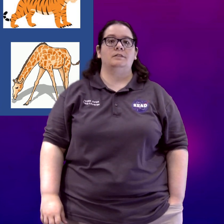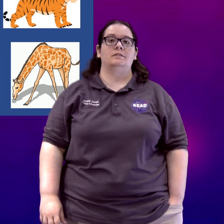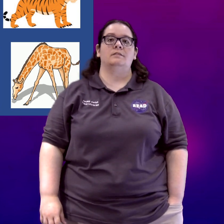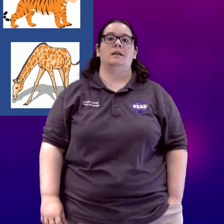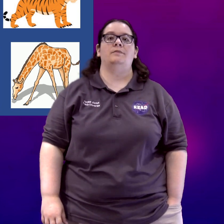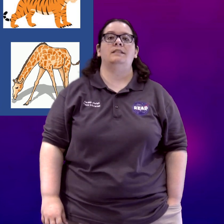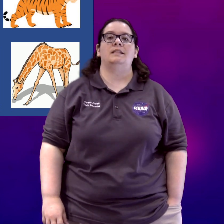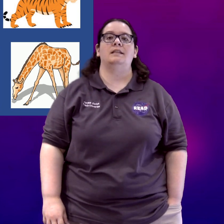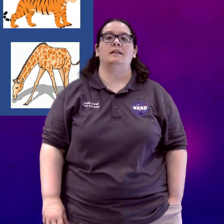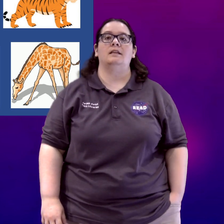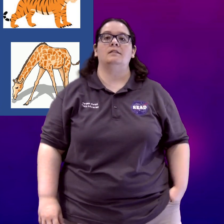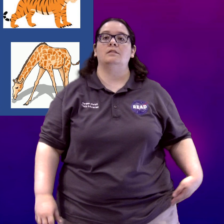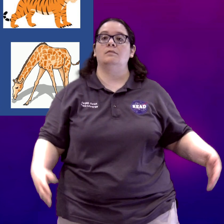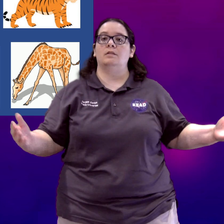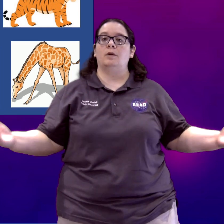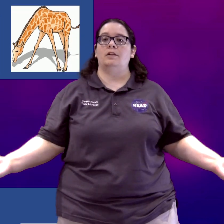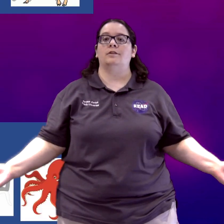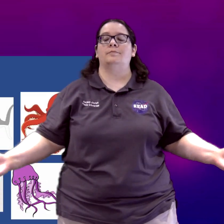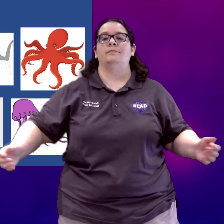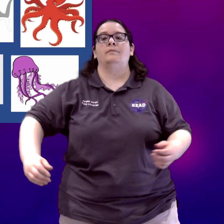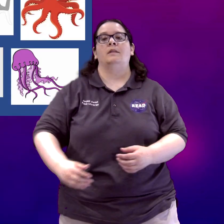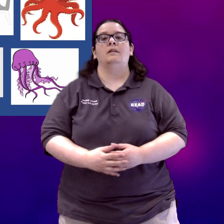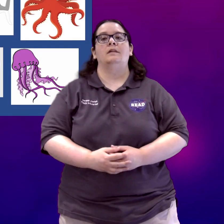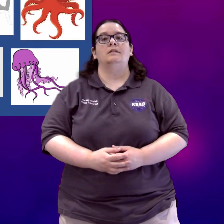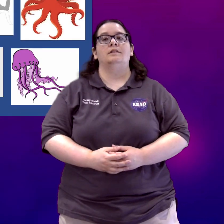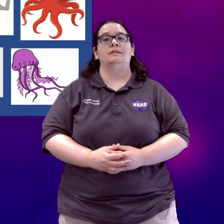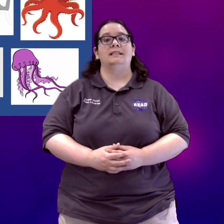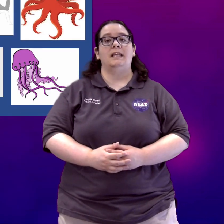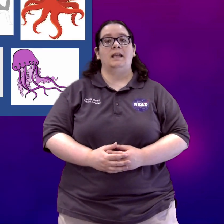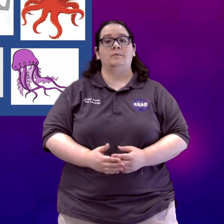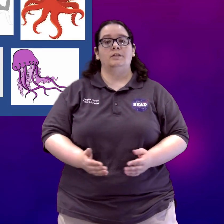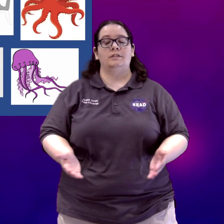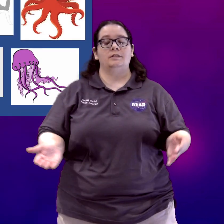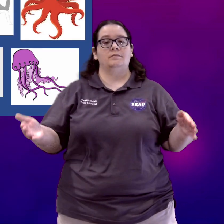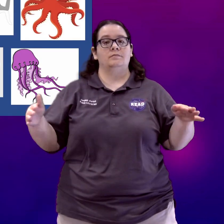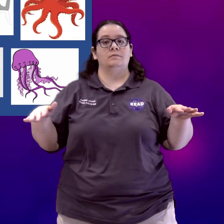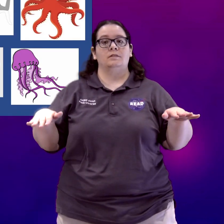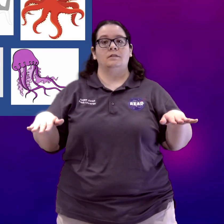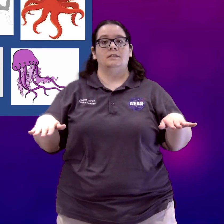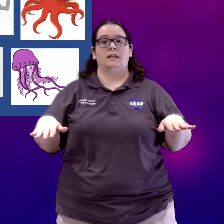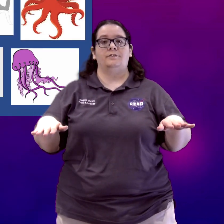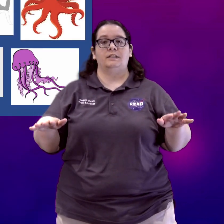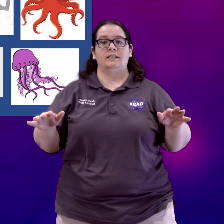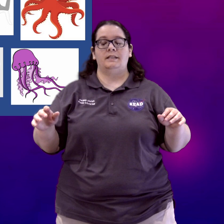that we see in the water? Sea animals. Signed for sea.